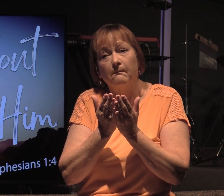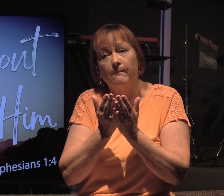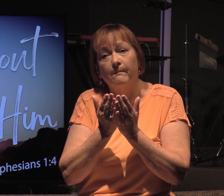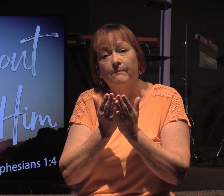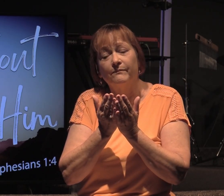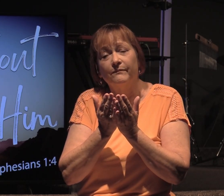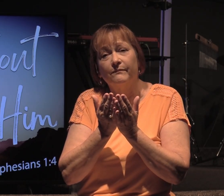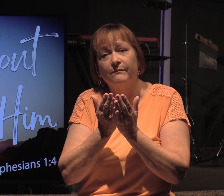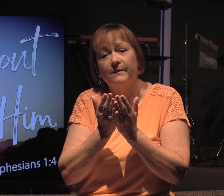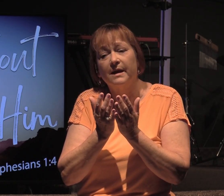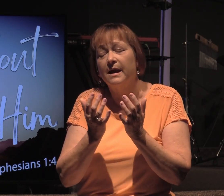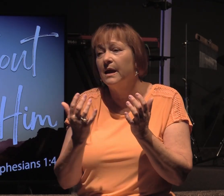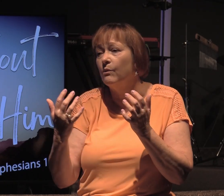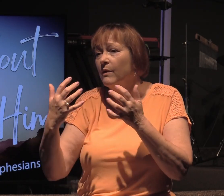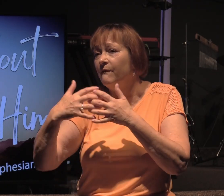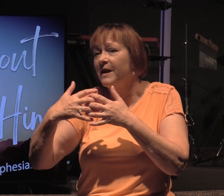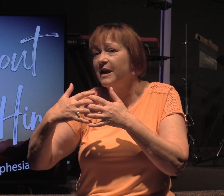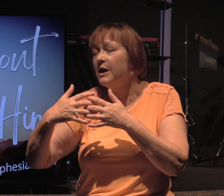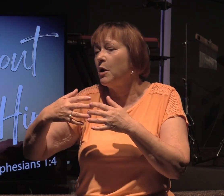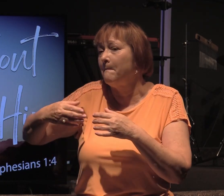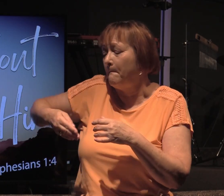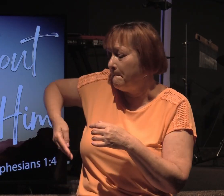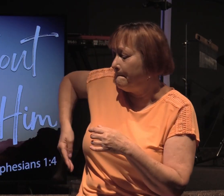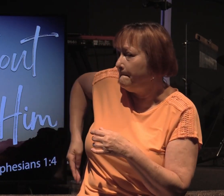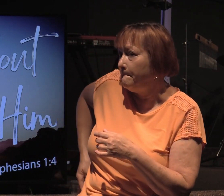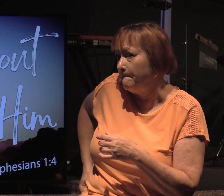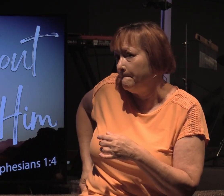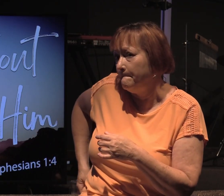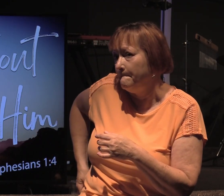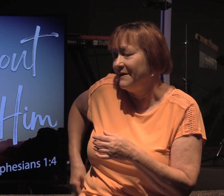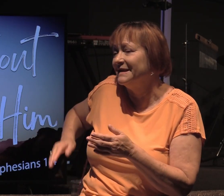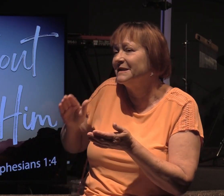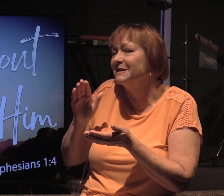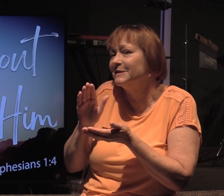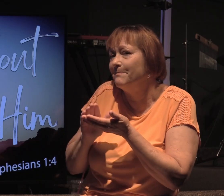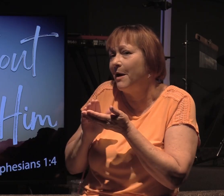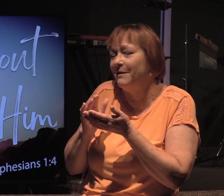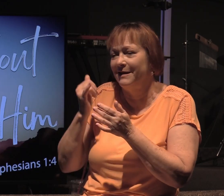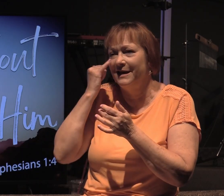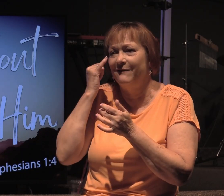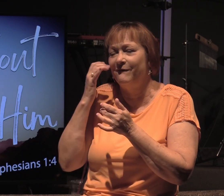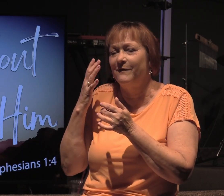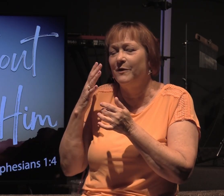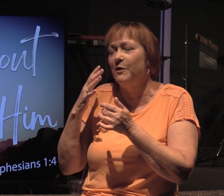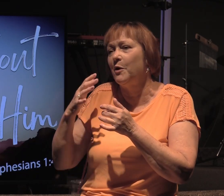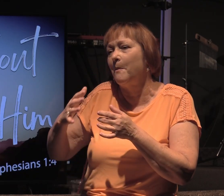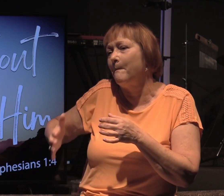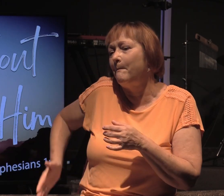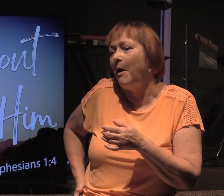It'll fit in your back pocket. If yours is as white as mine is.